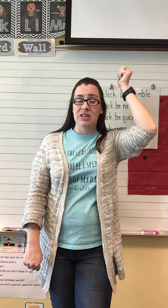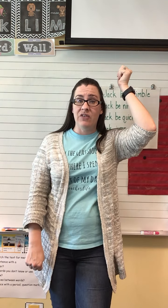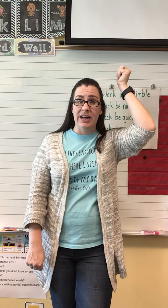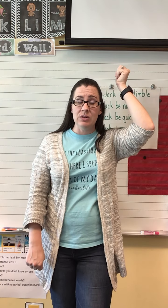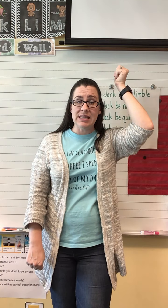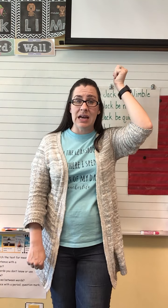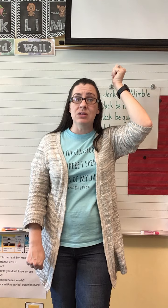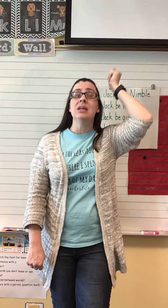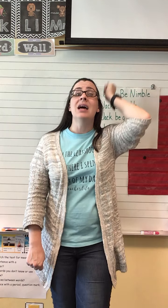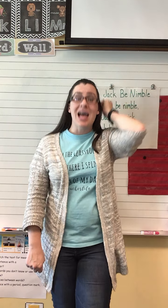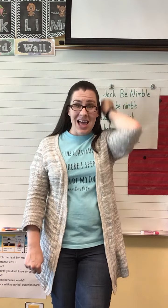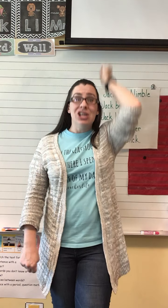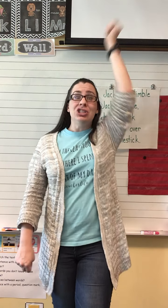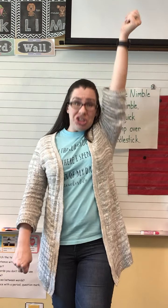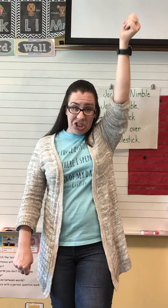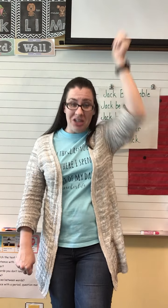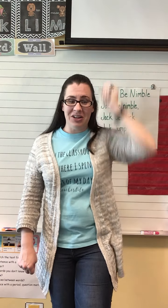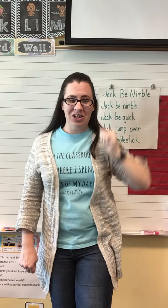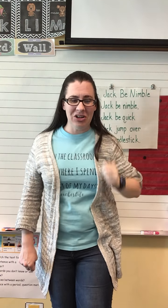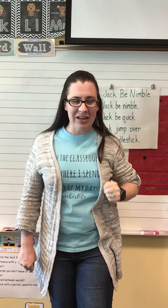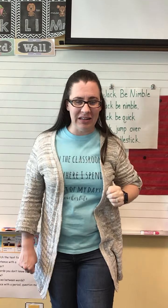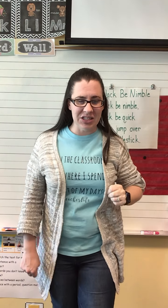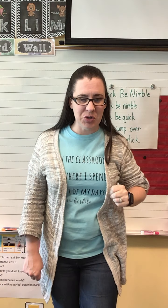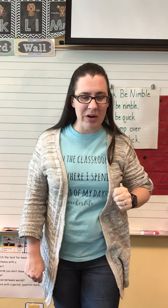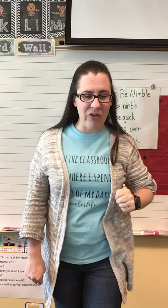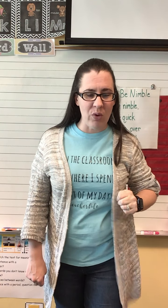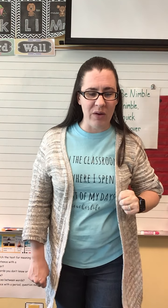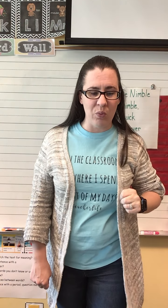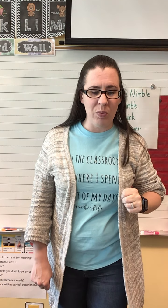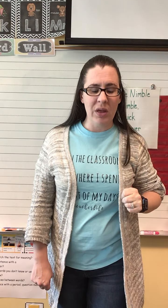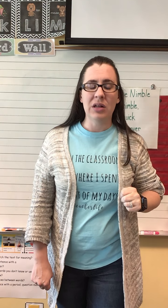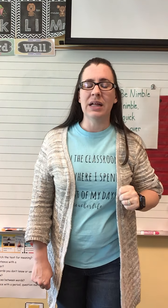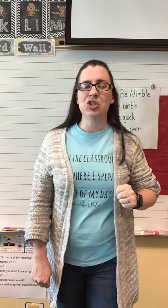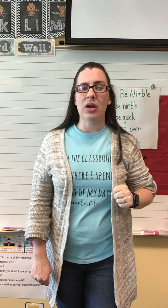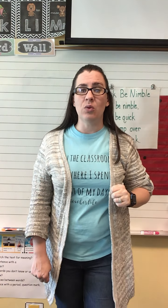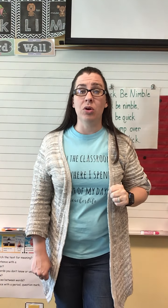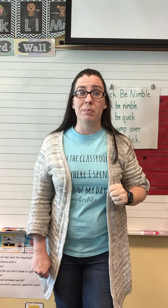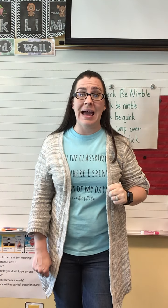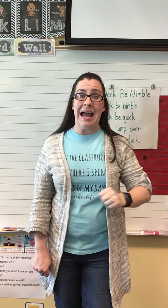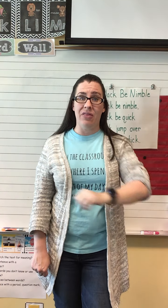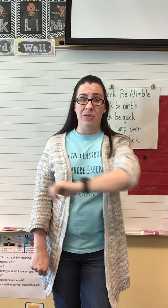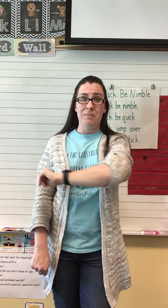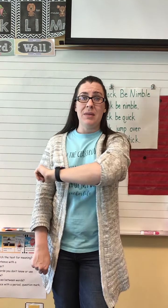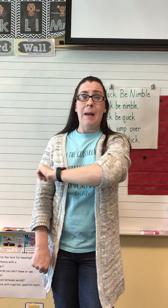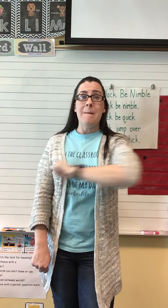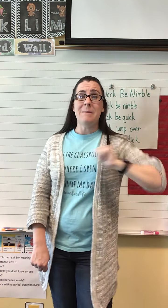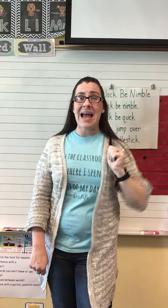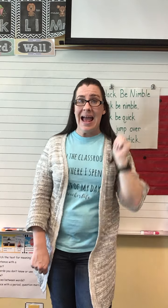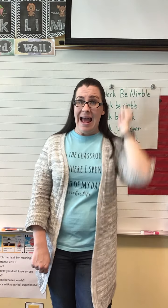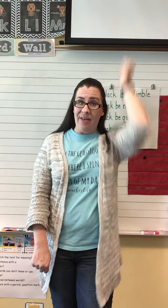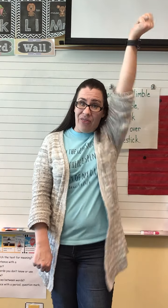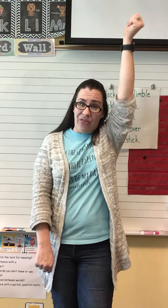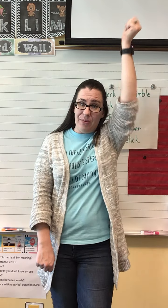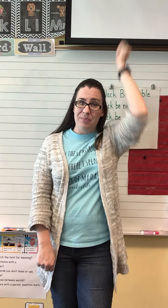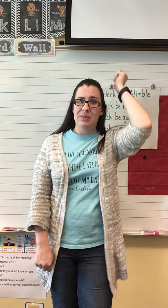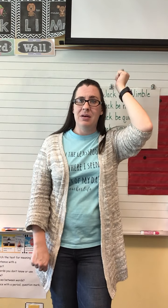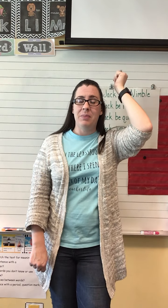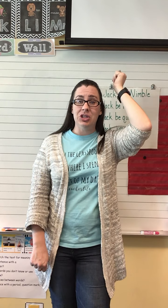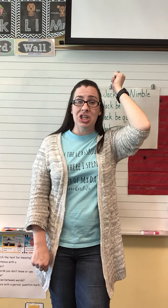the final sound? Ch. Good. Let's do another one. Let's try the word math. Math. Punch it